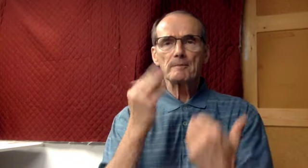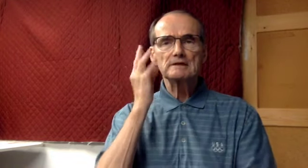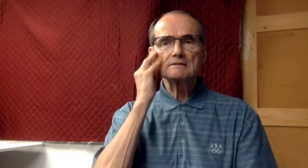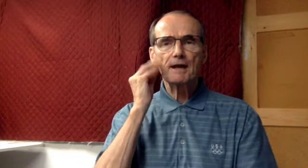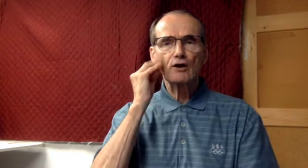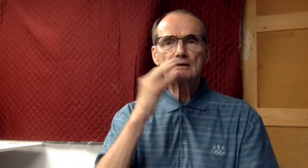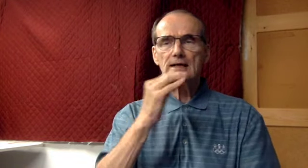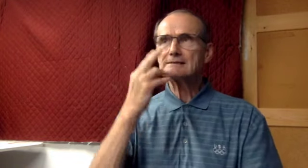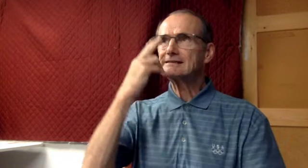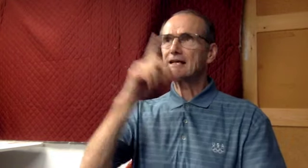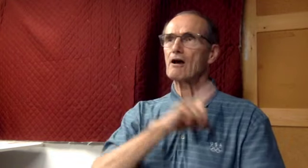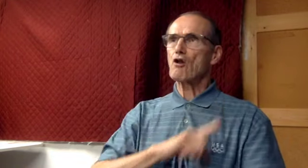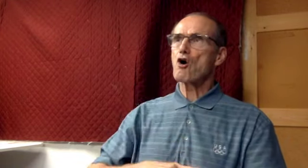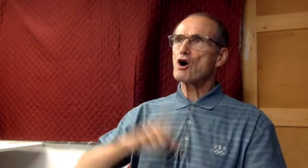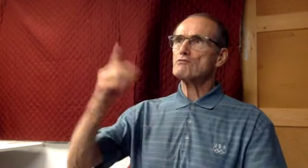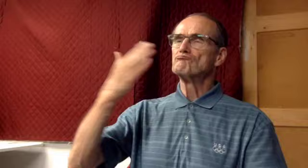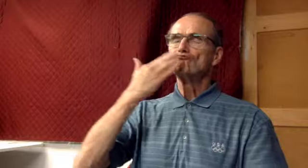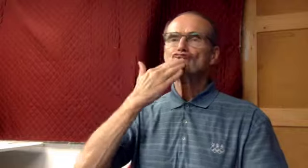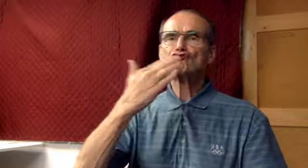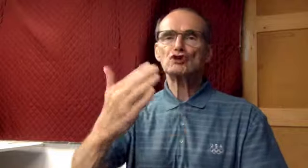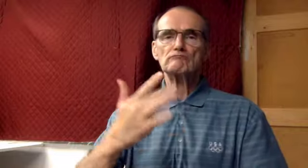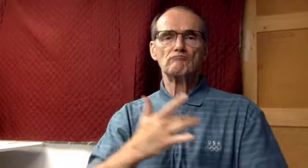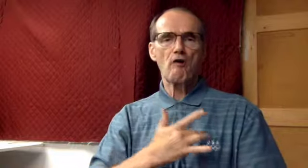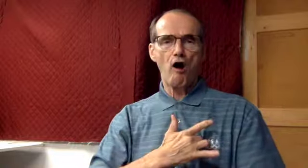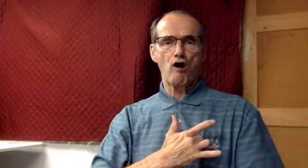Taste and see the goodness of the Lord.